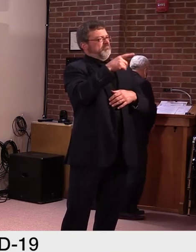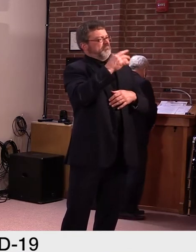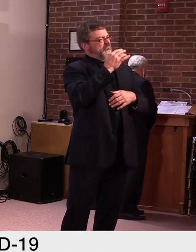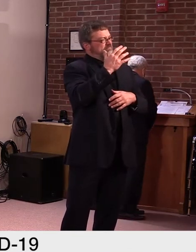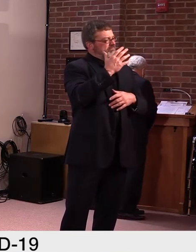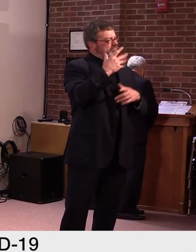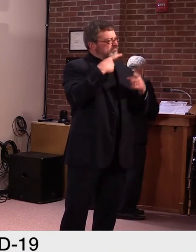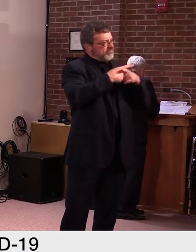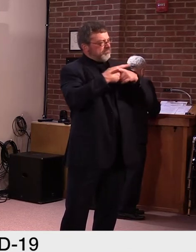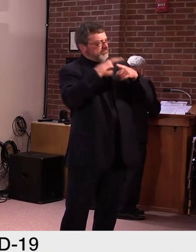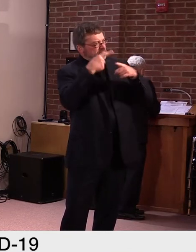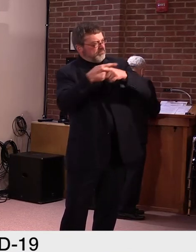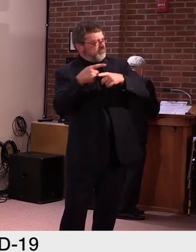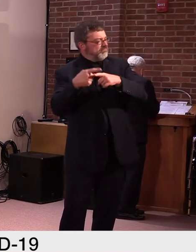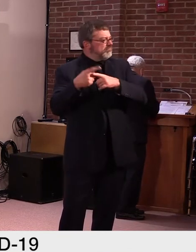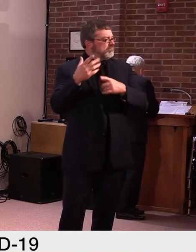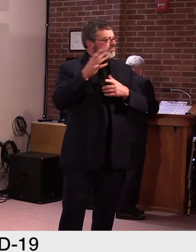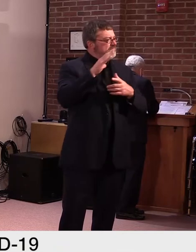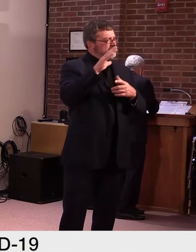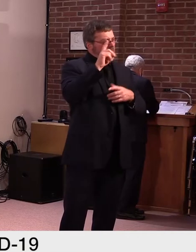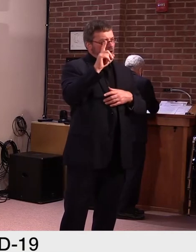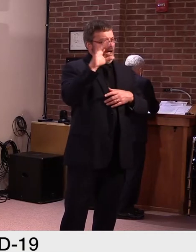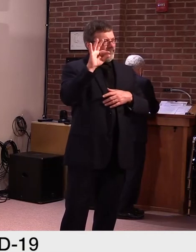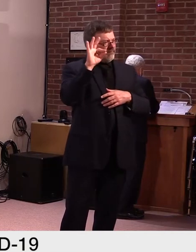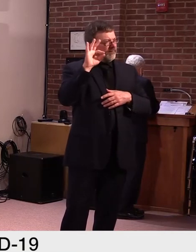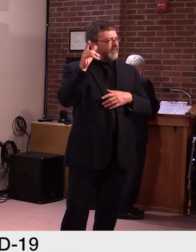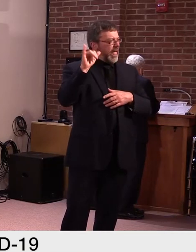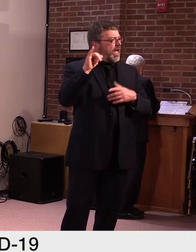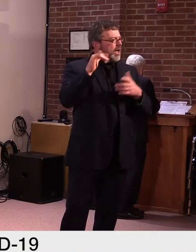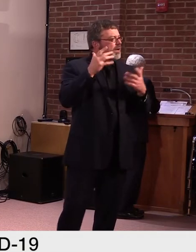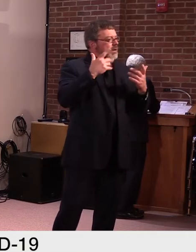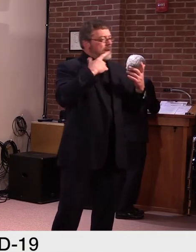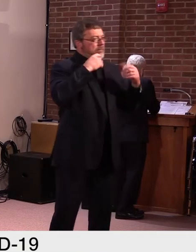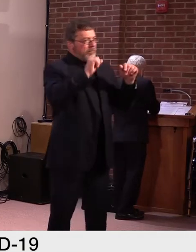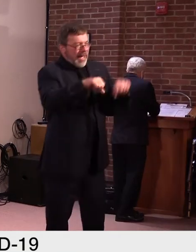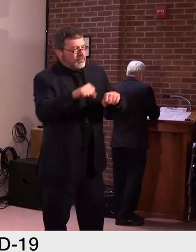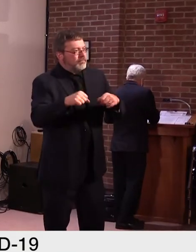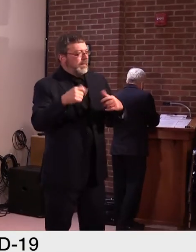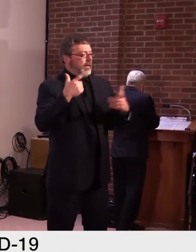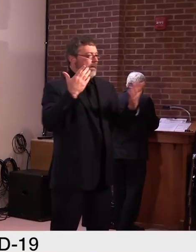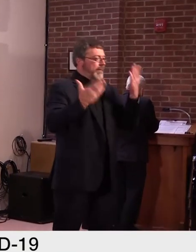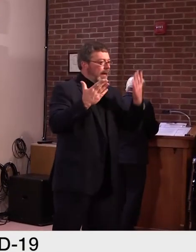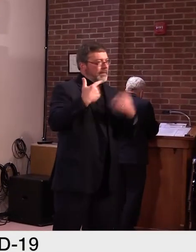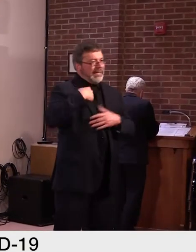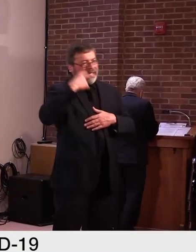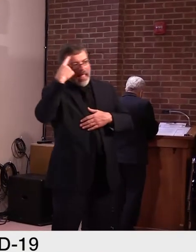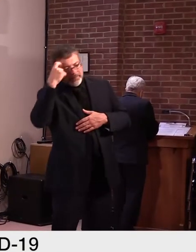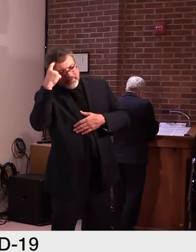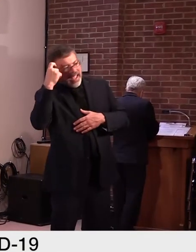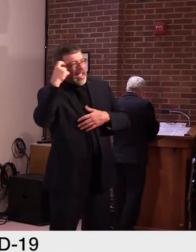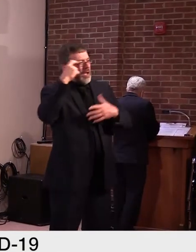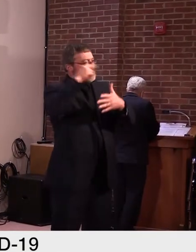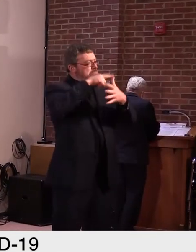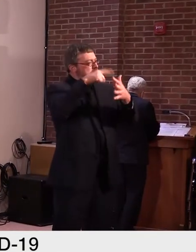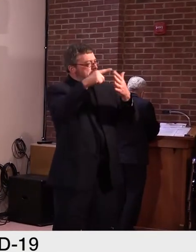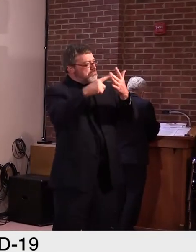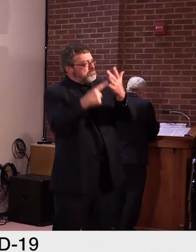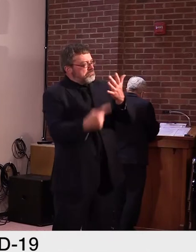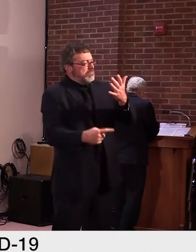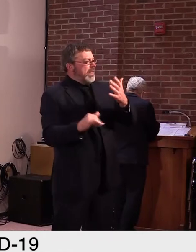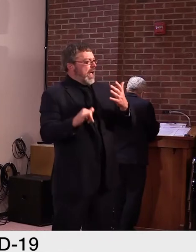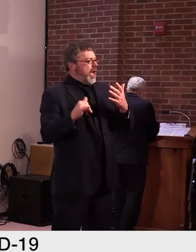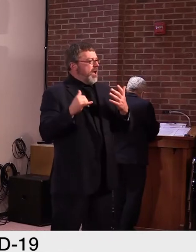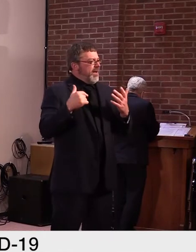is could. Um, I just wonder, you know, uh, if calling him a hero